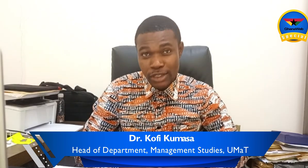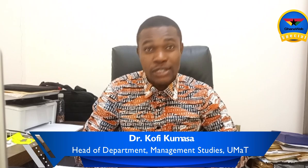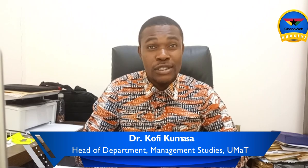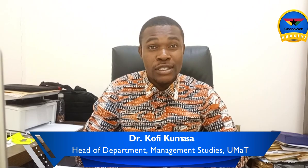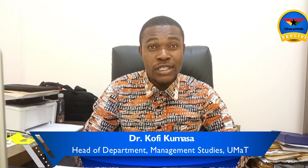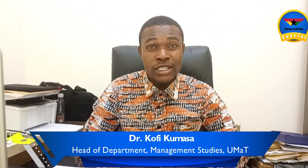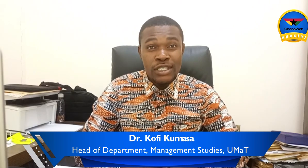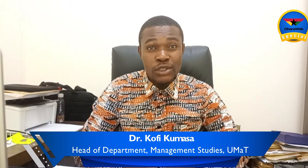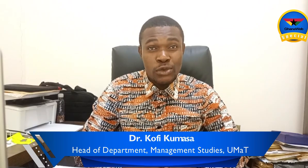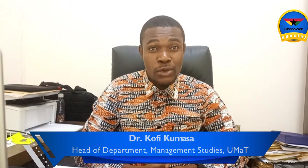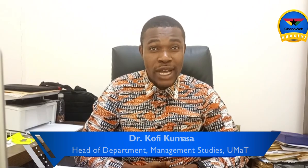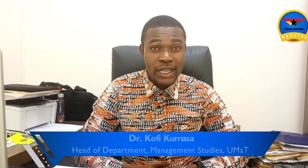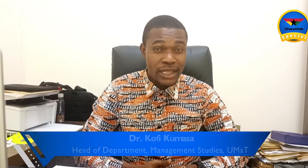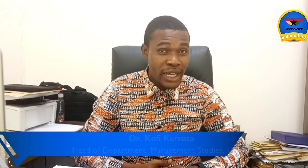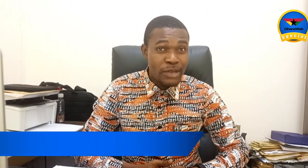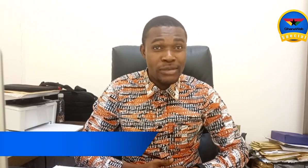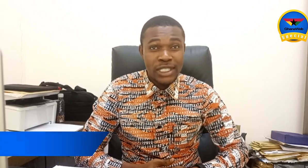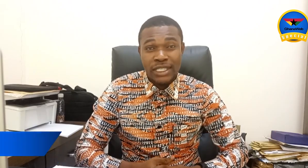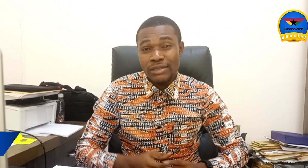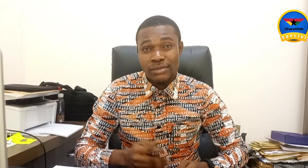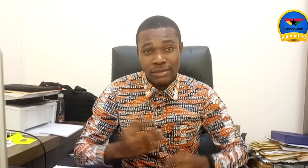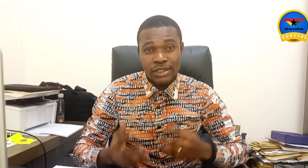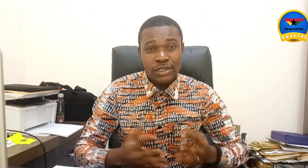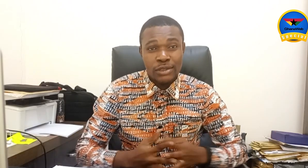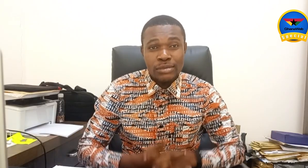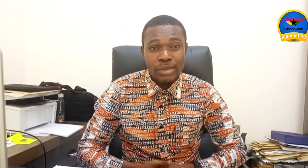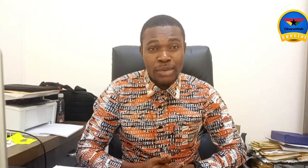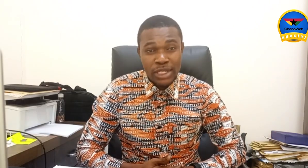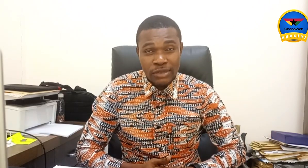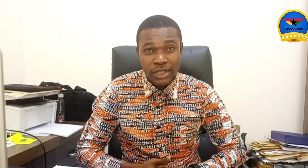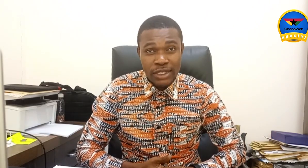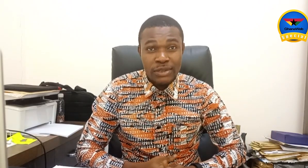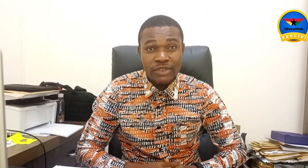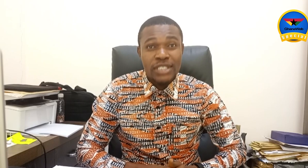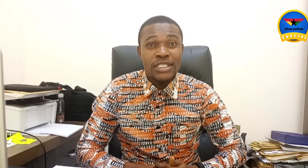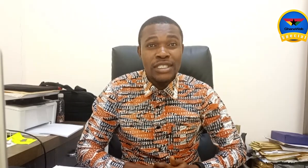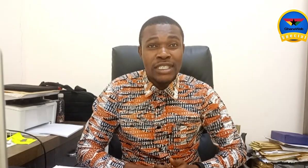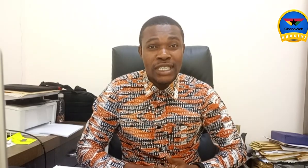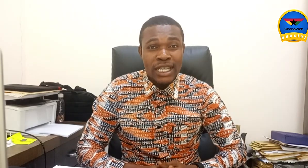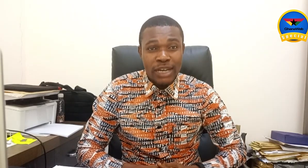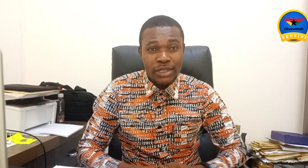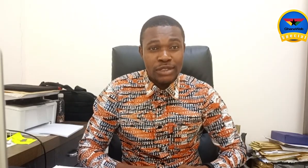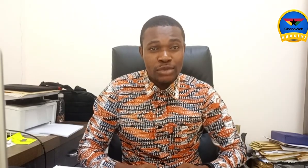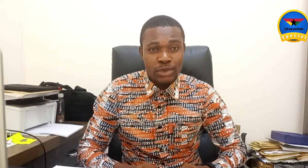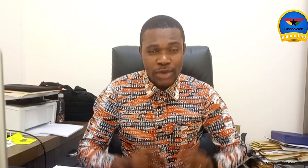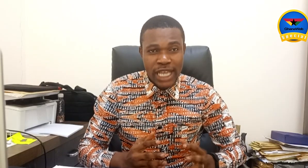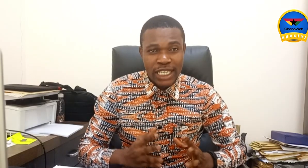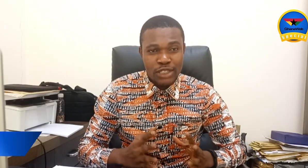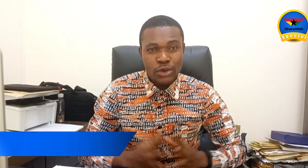school at the time, and then some members of the university. I mean, we realized that, no,